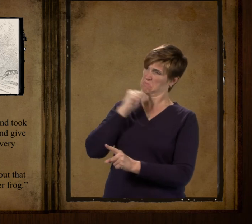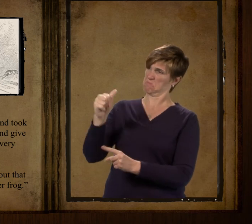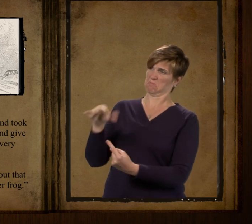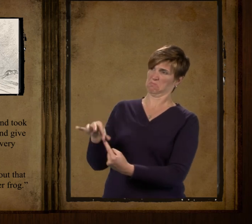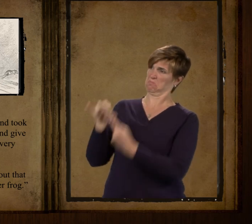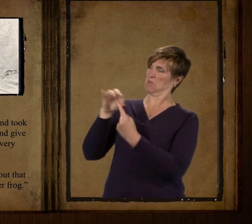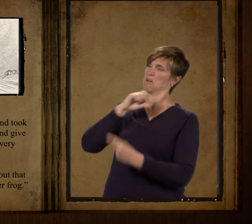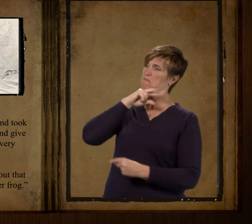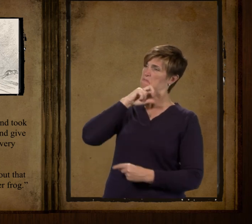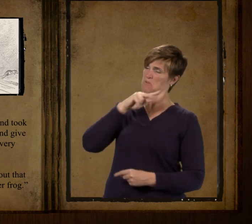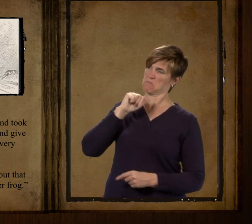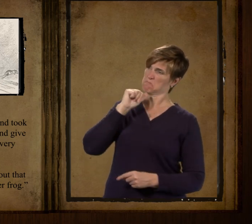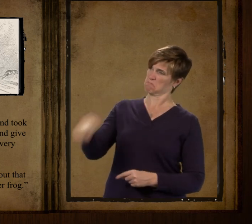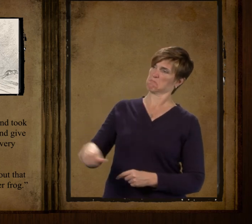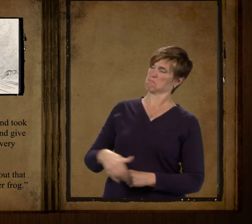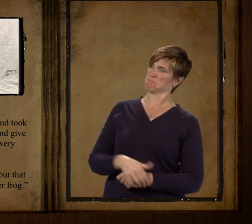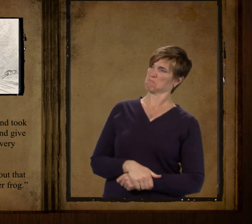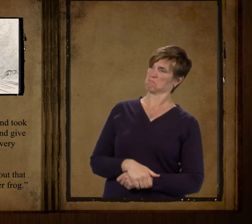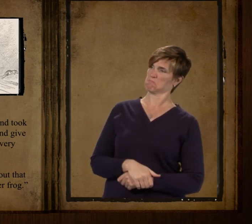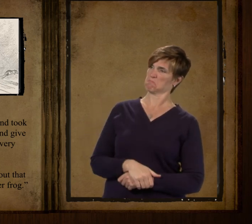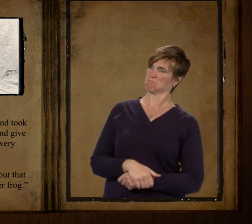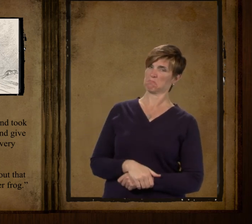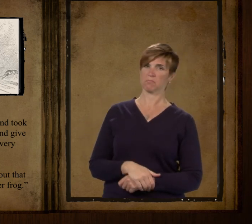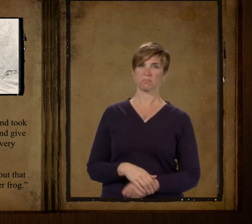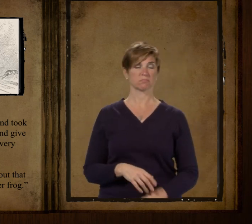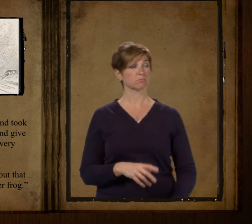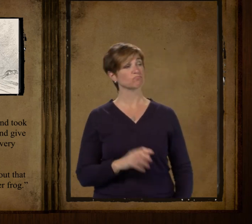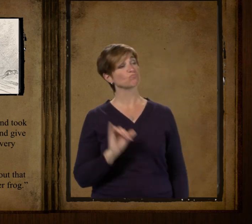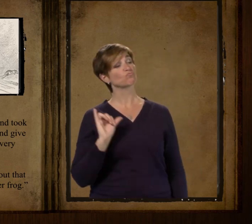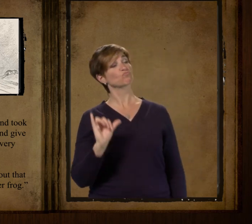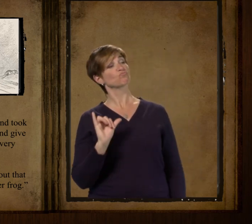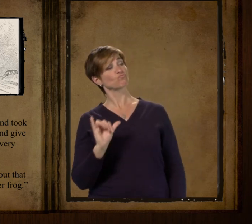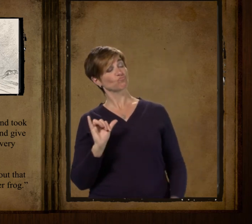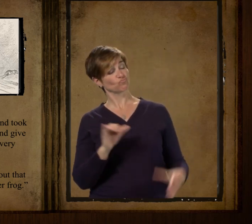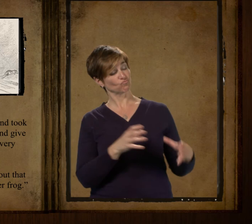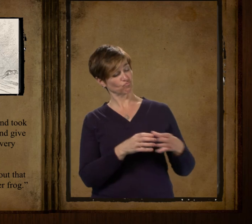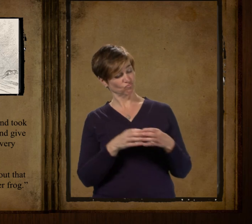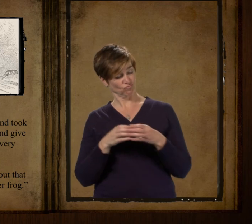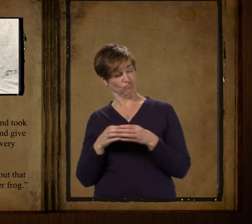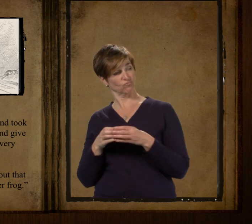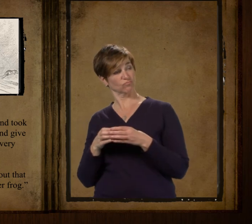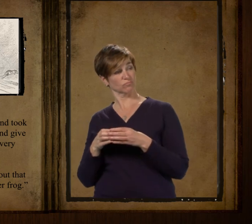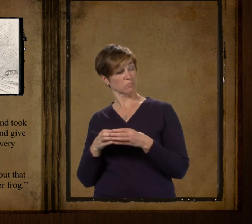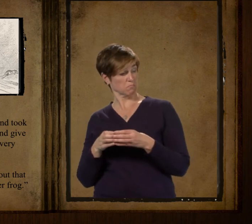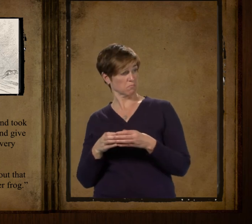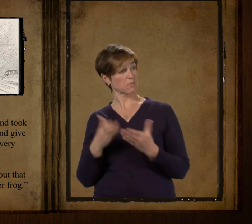well I don't see no points about that frog that's any better than any other frog